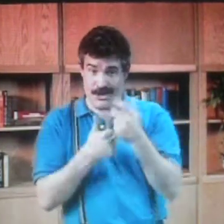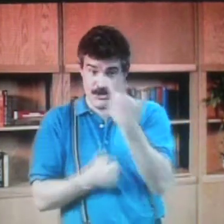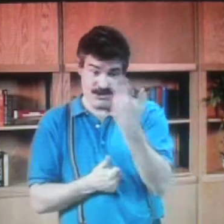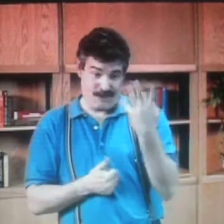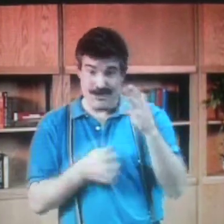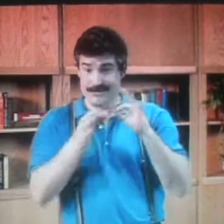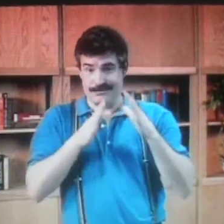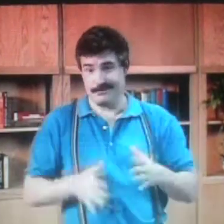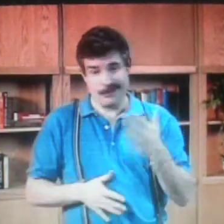time.